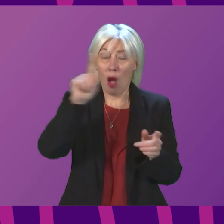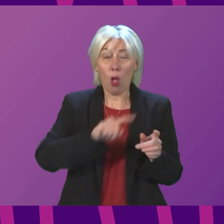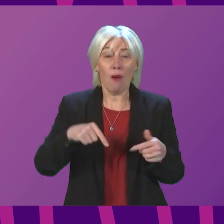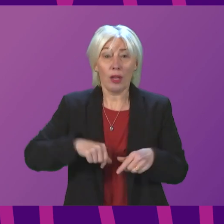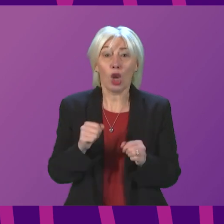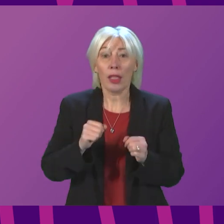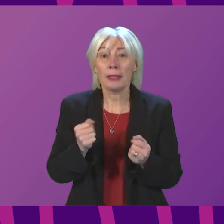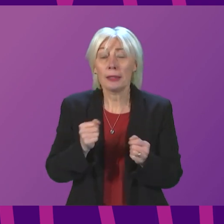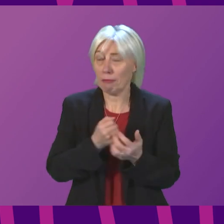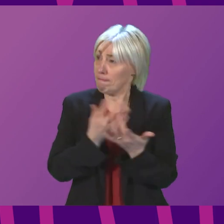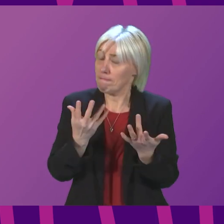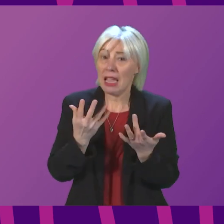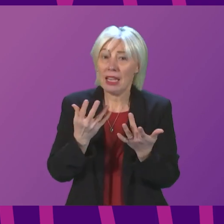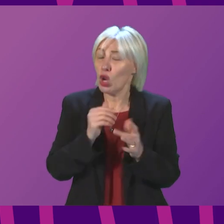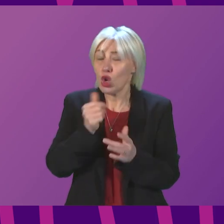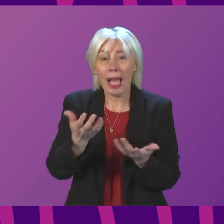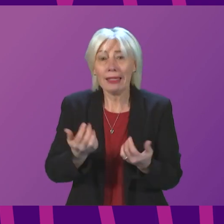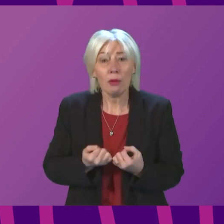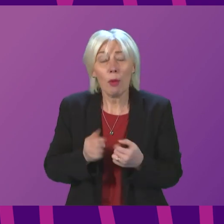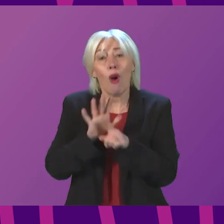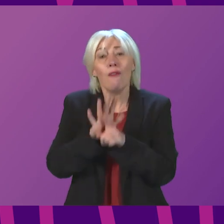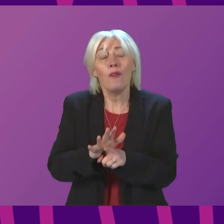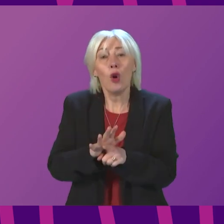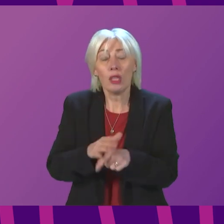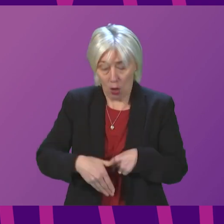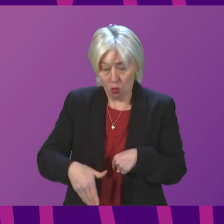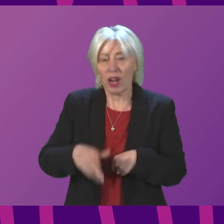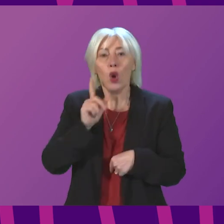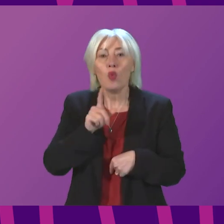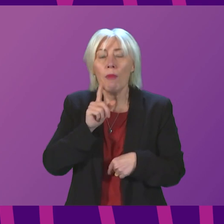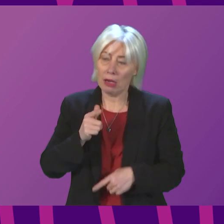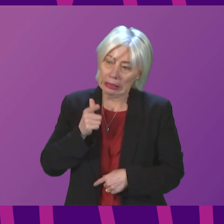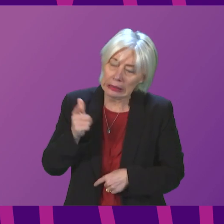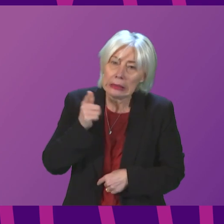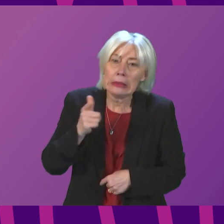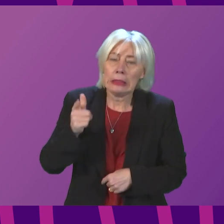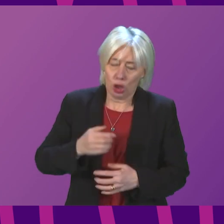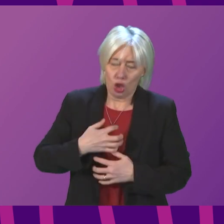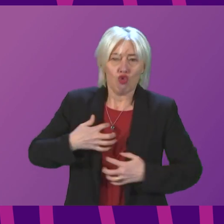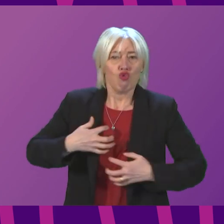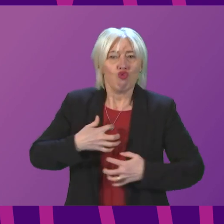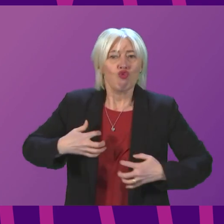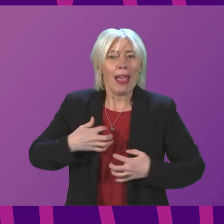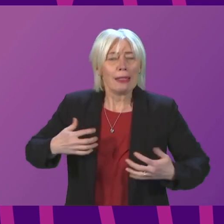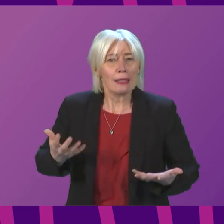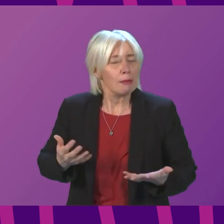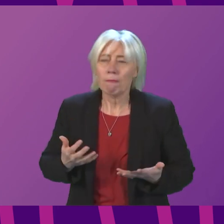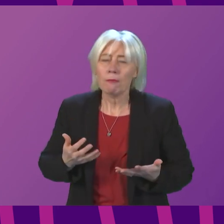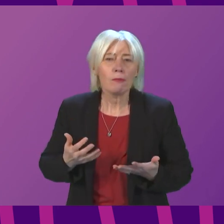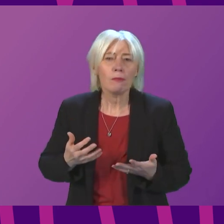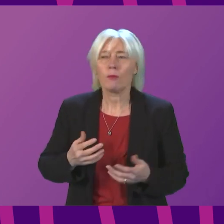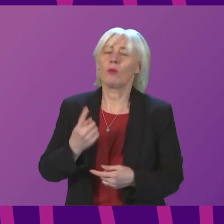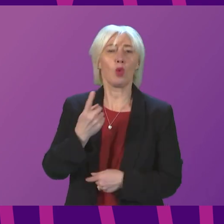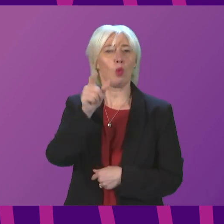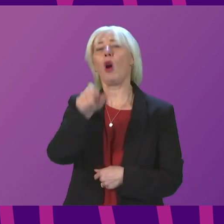It is unacceptable to force pregnant women into lengthy and distressing journeys. We have heard from Cara